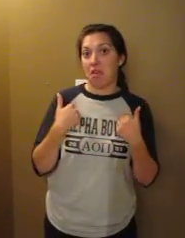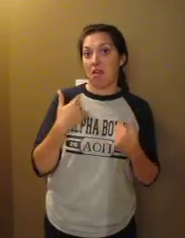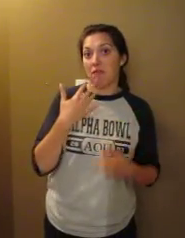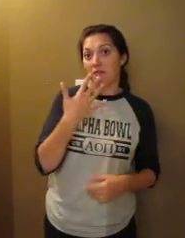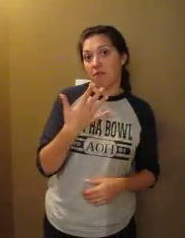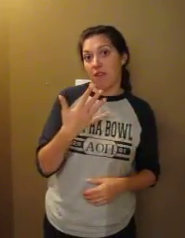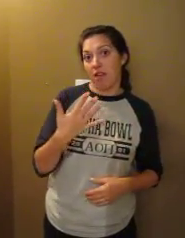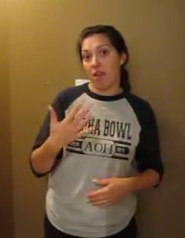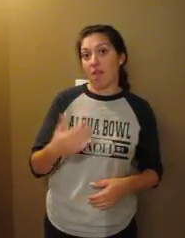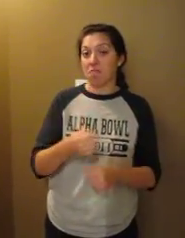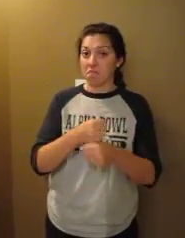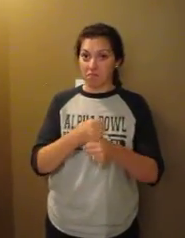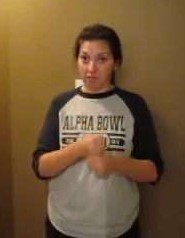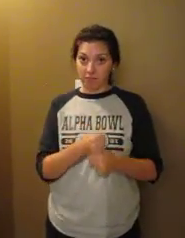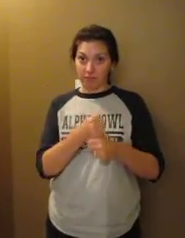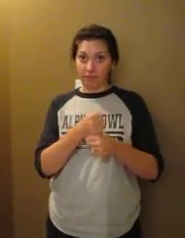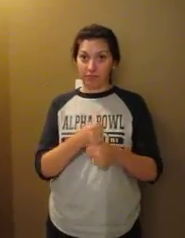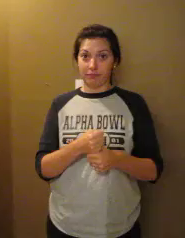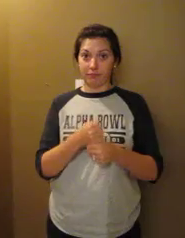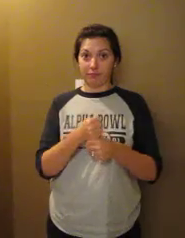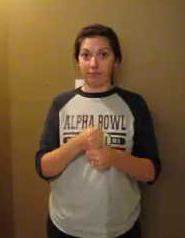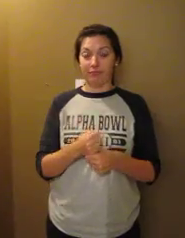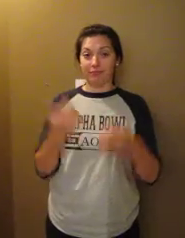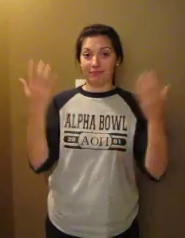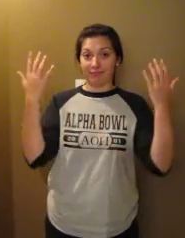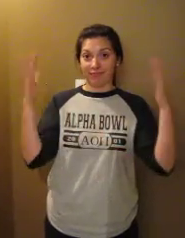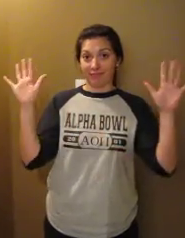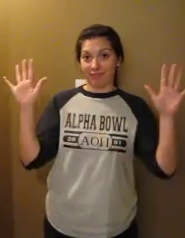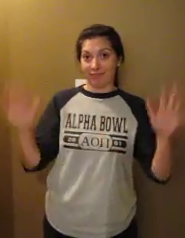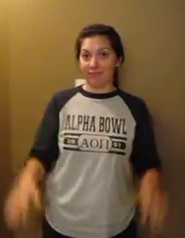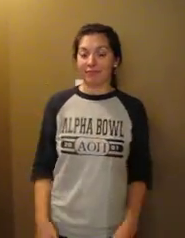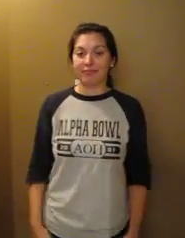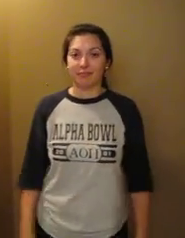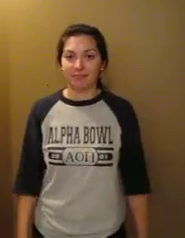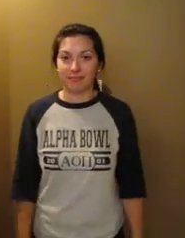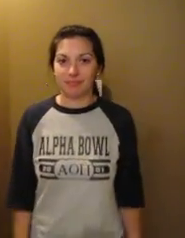You mentioned Paul Berg, he had a great start in New York. Yes, Paul, the weekend.